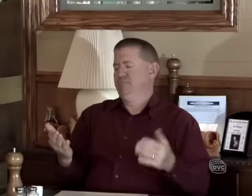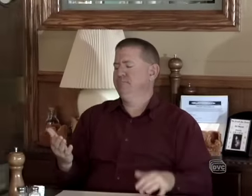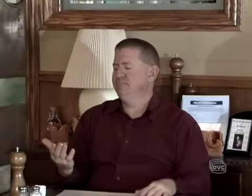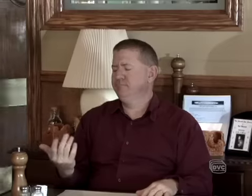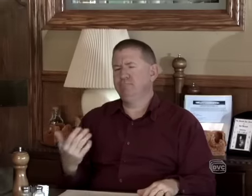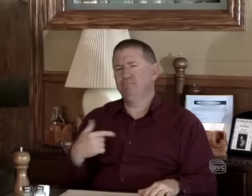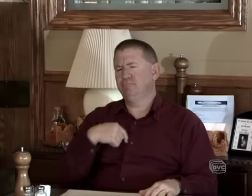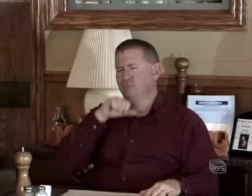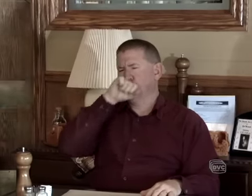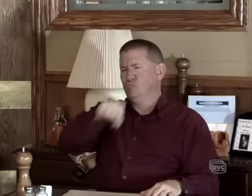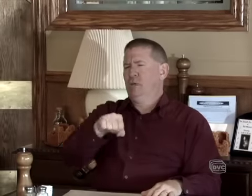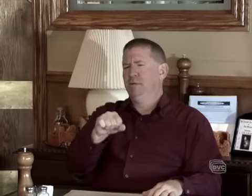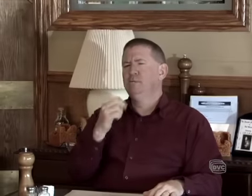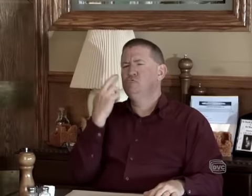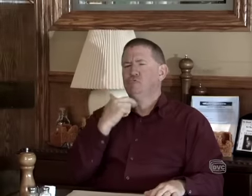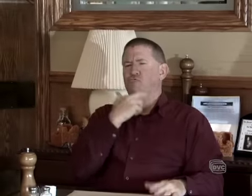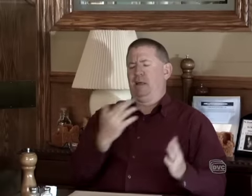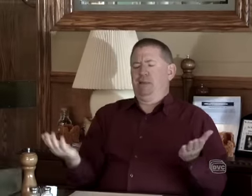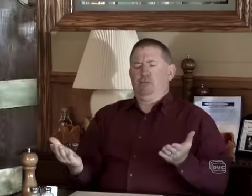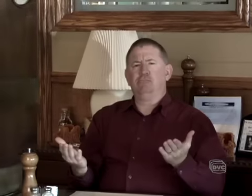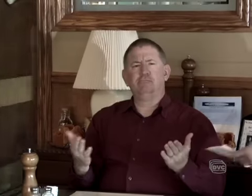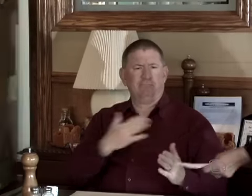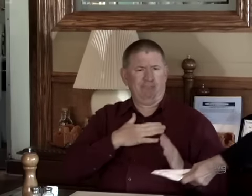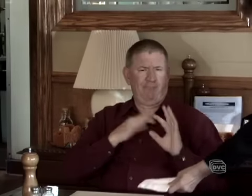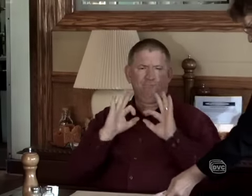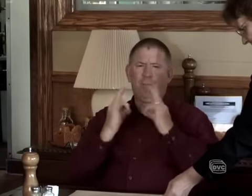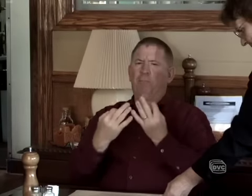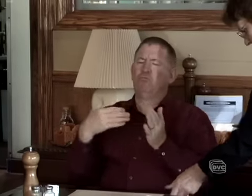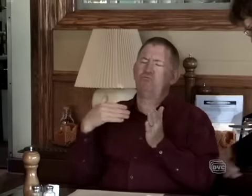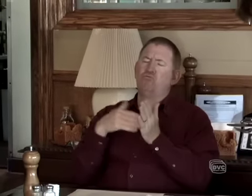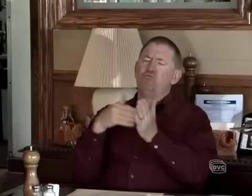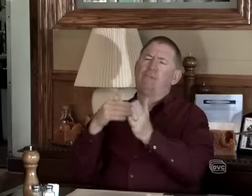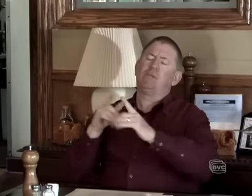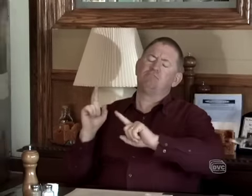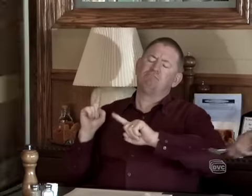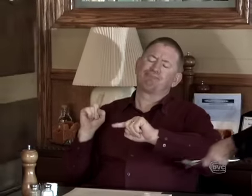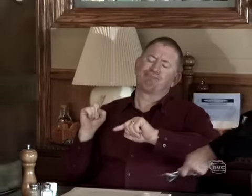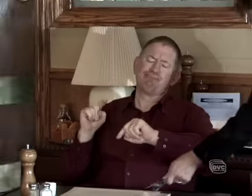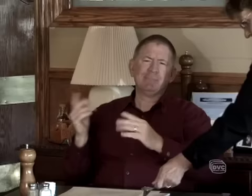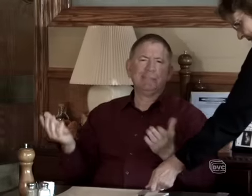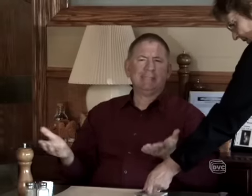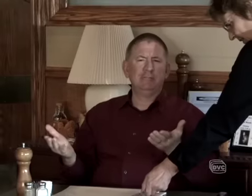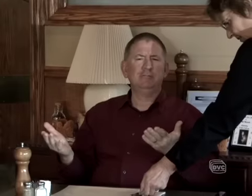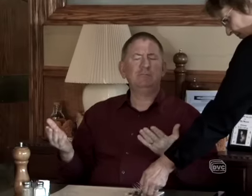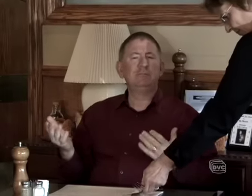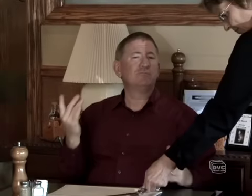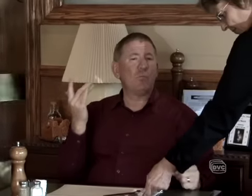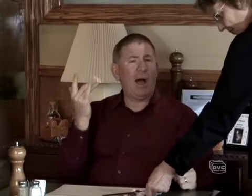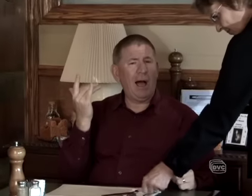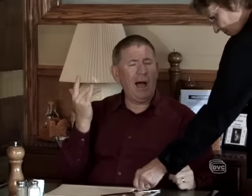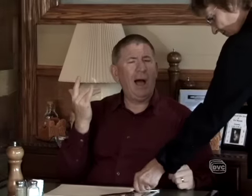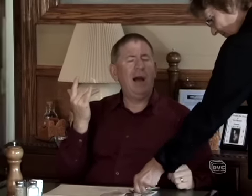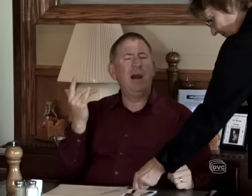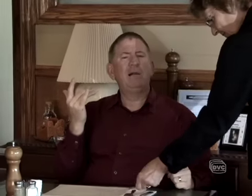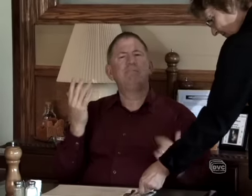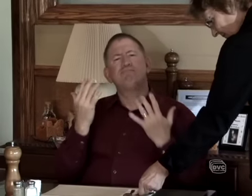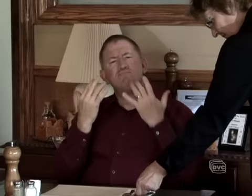So, I'm here at my favorite restaurant. Oh, my family comes here a lot of times. So, why do we choose this place?